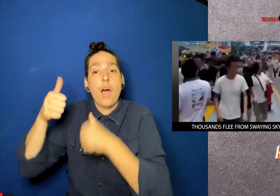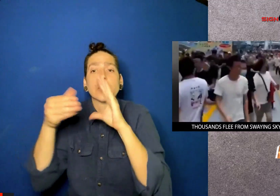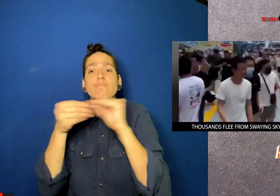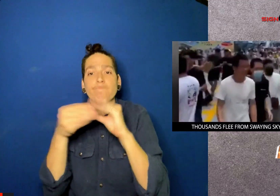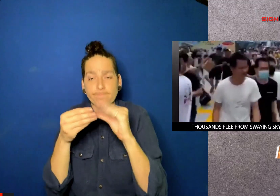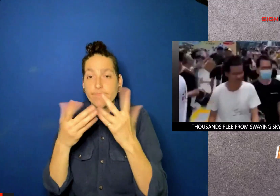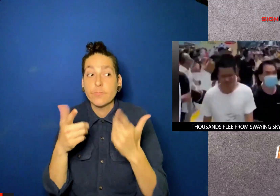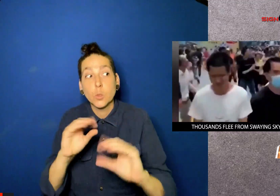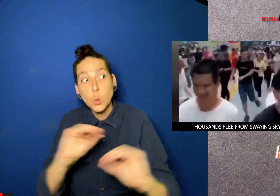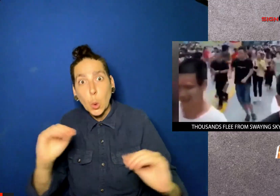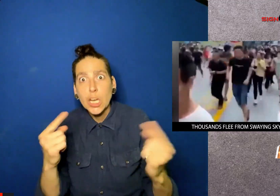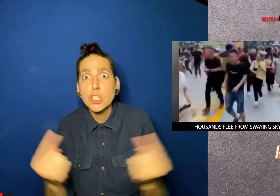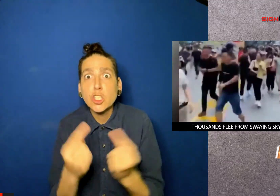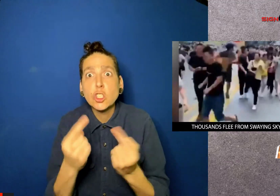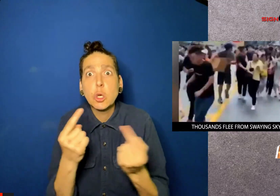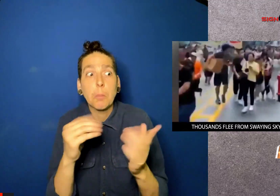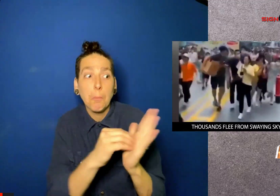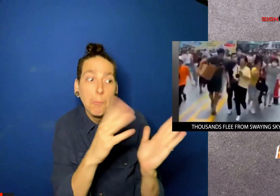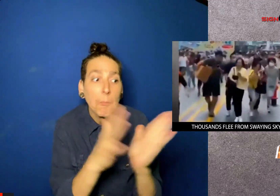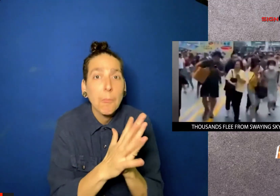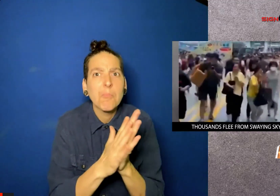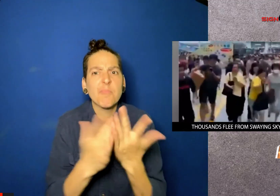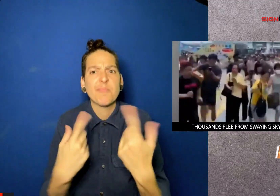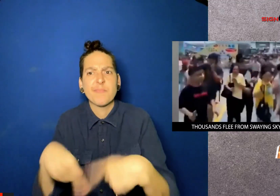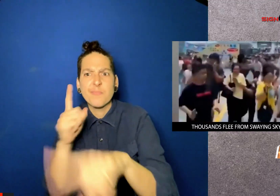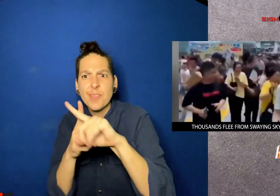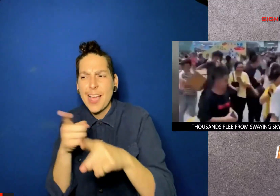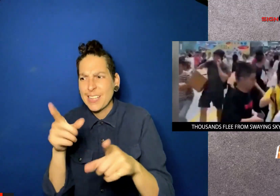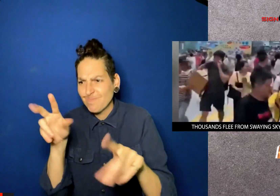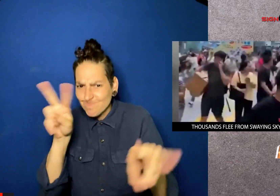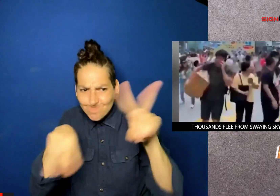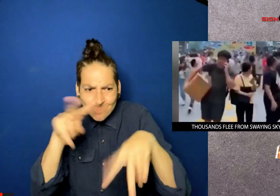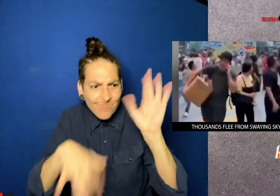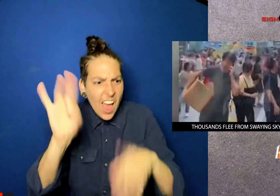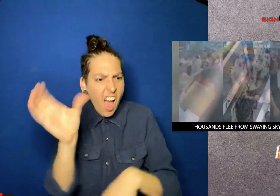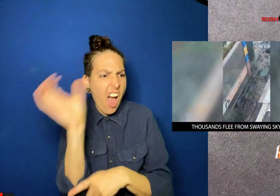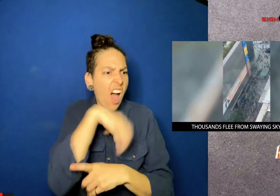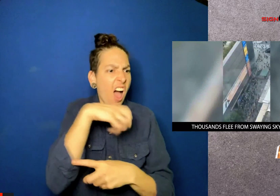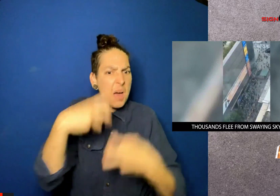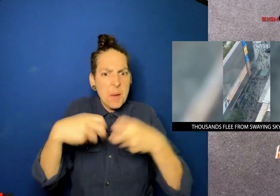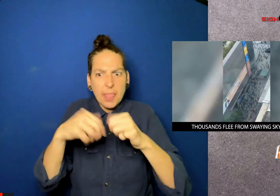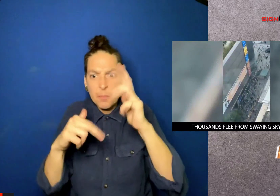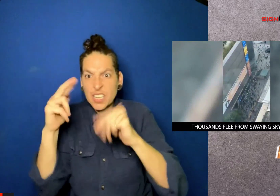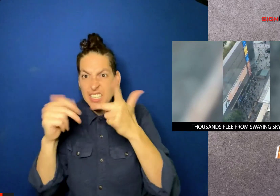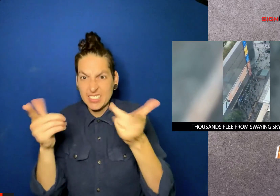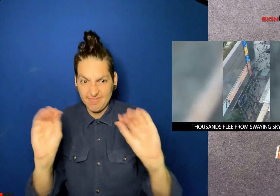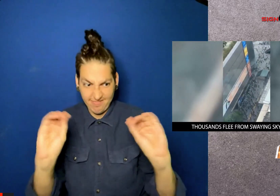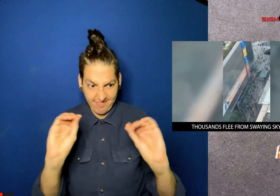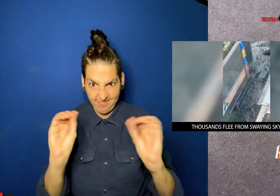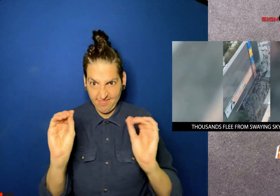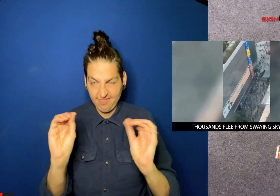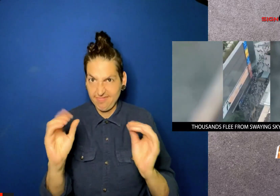Officials say no injuries were reported and no building abnormalities were found.